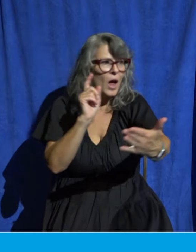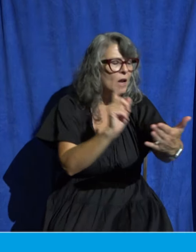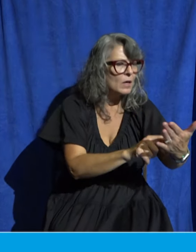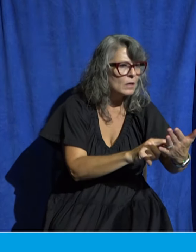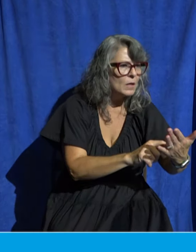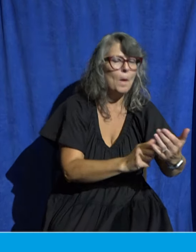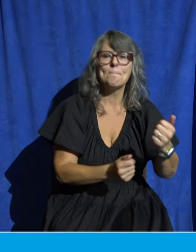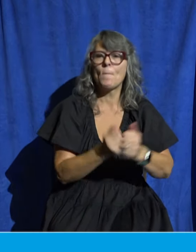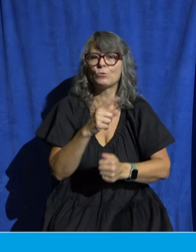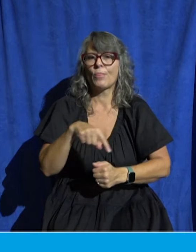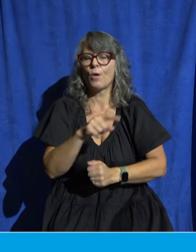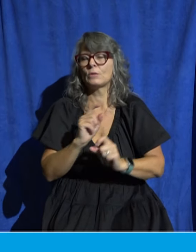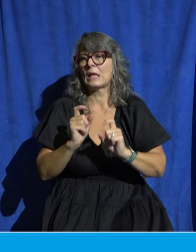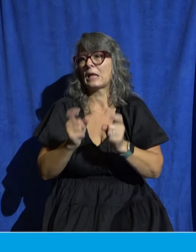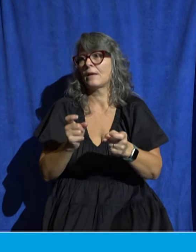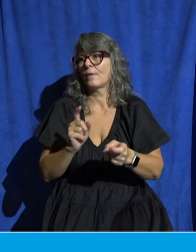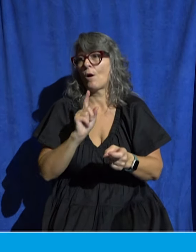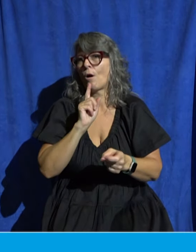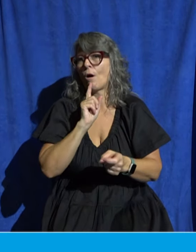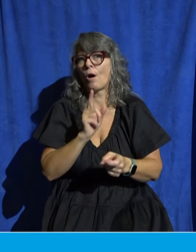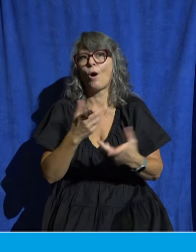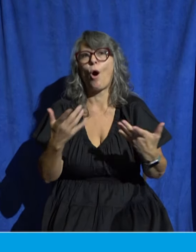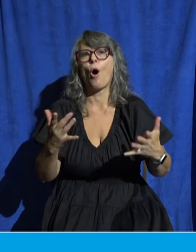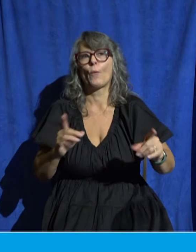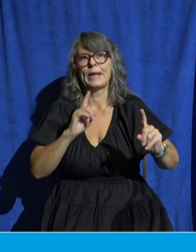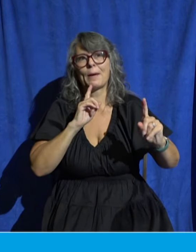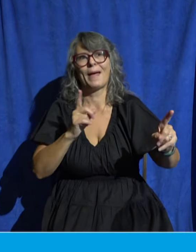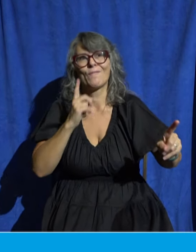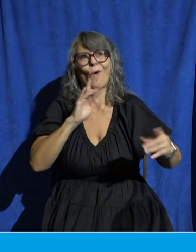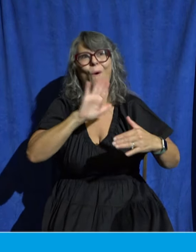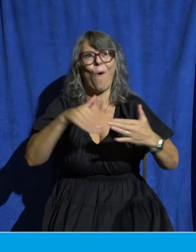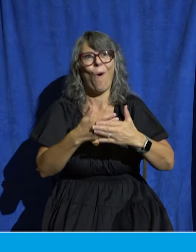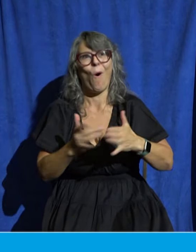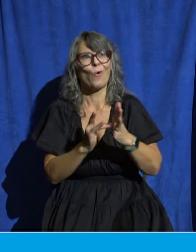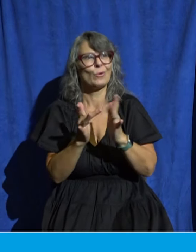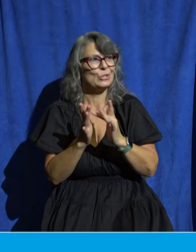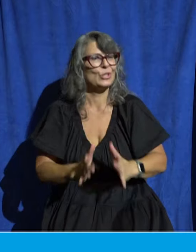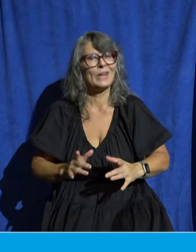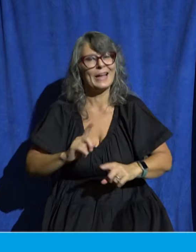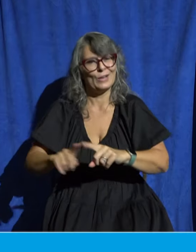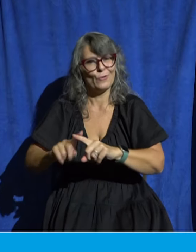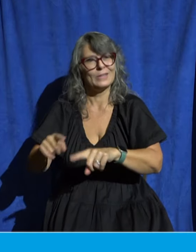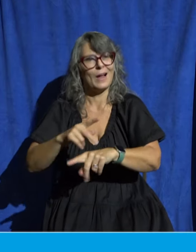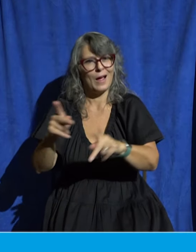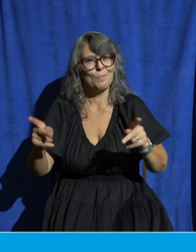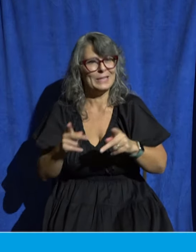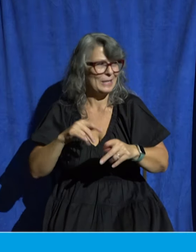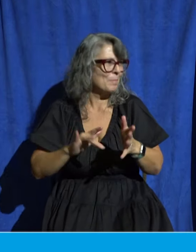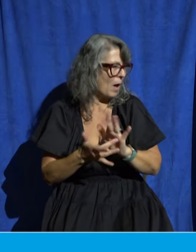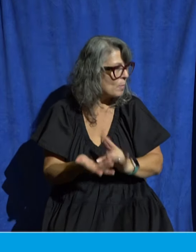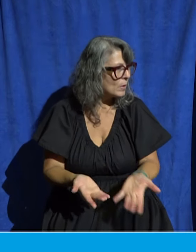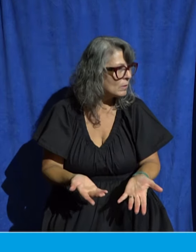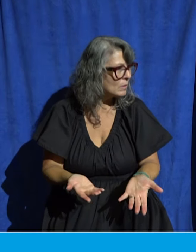are actually commanded of all Christians at various times and places. They're things we should all be doing anyway.